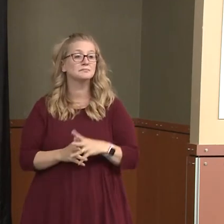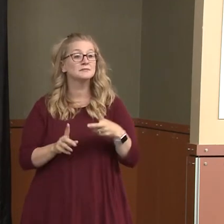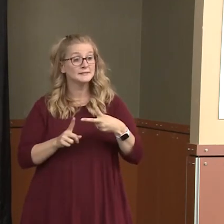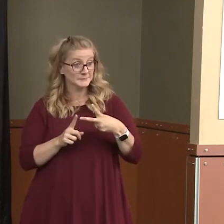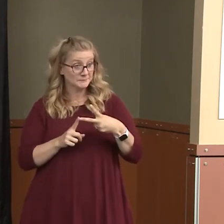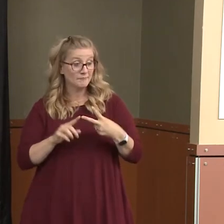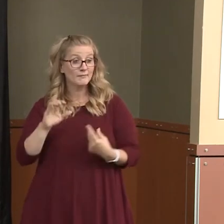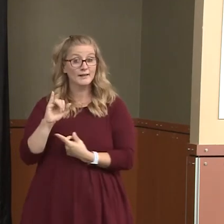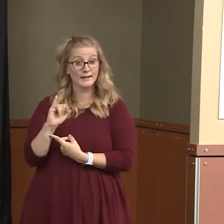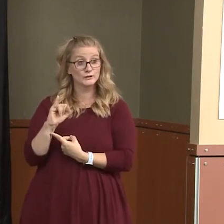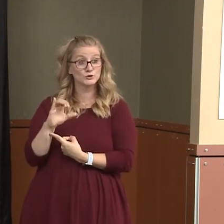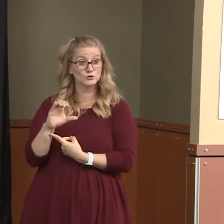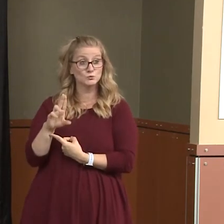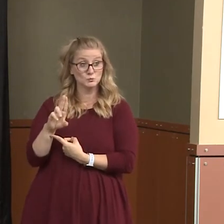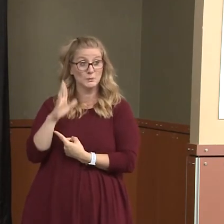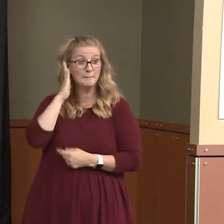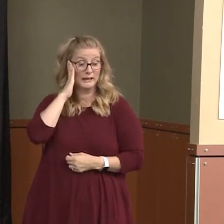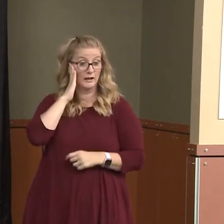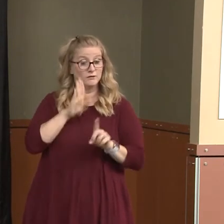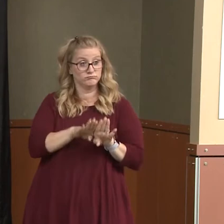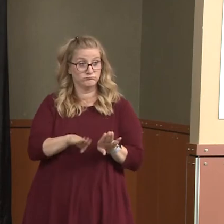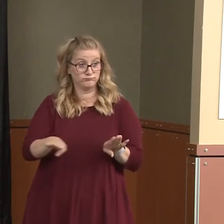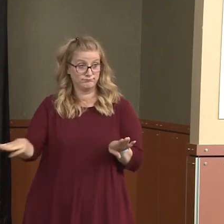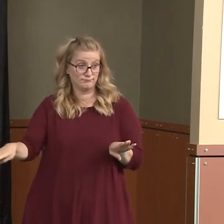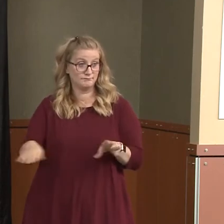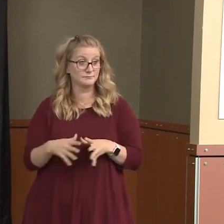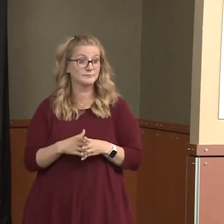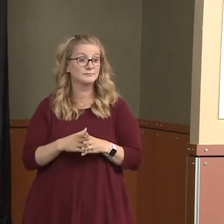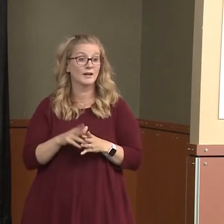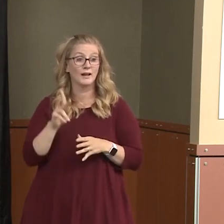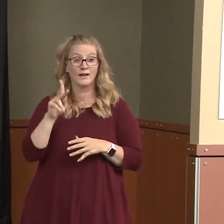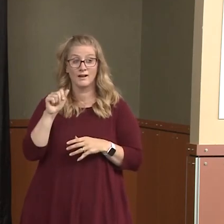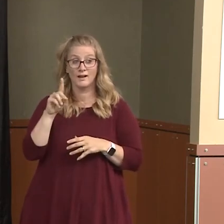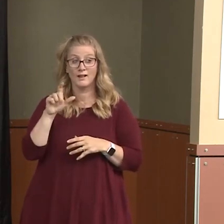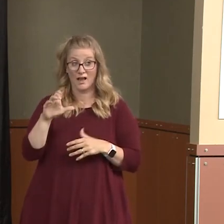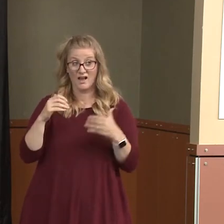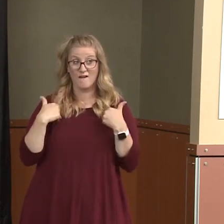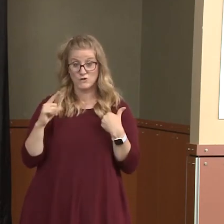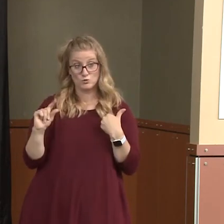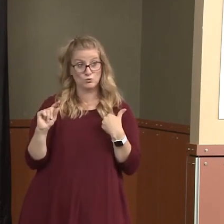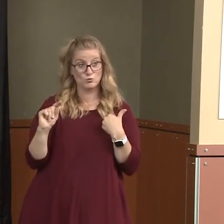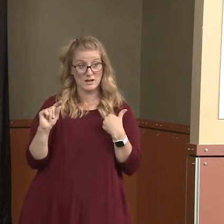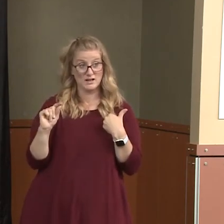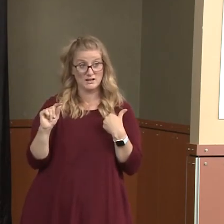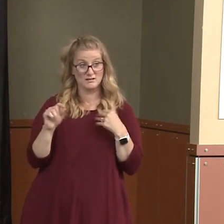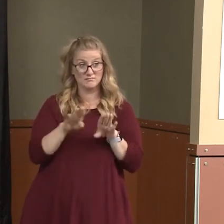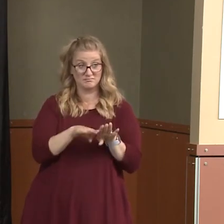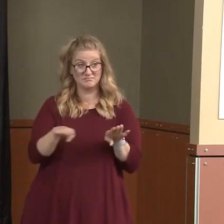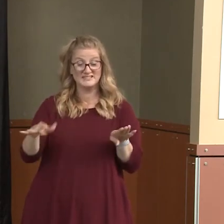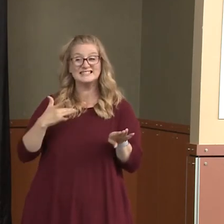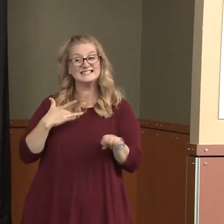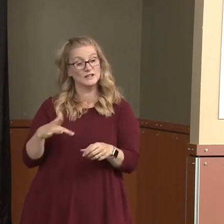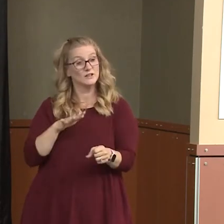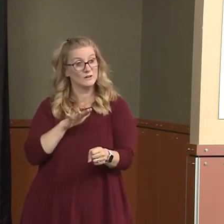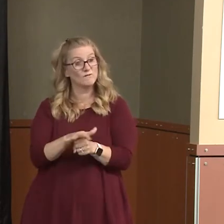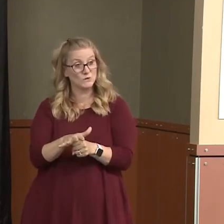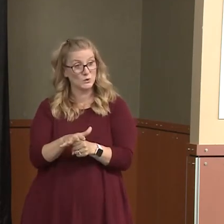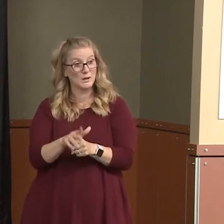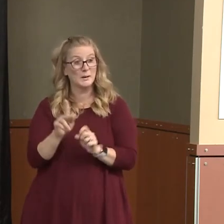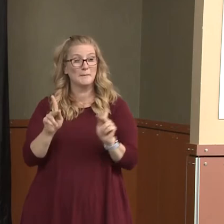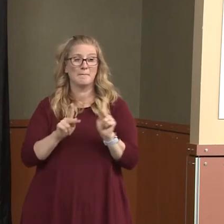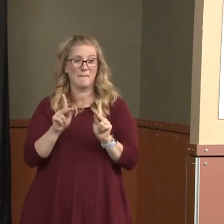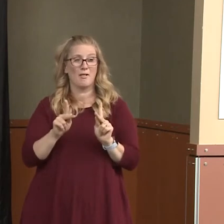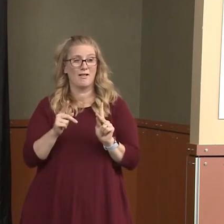At Cadillac, we run a 20-bed ICU, which stays pretty full. So you'll see numbers out there about, you the ICU is full.